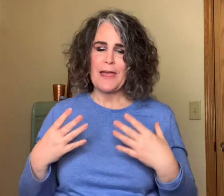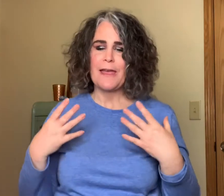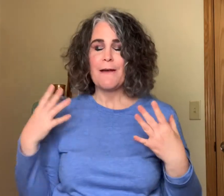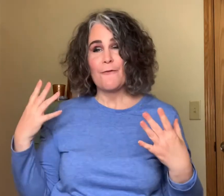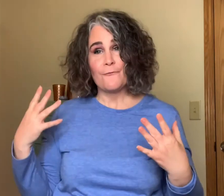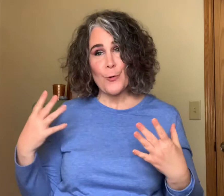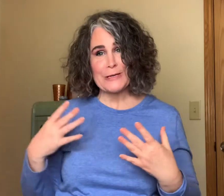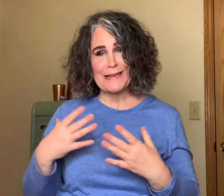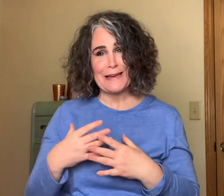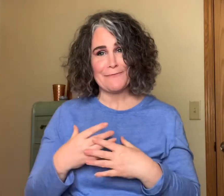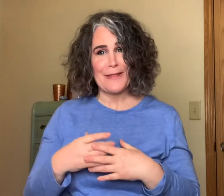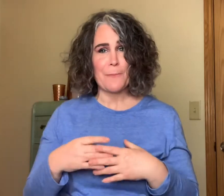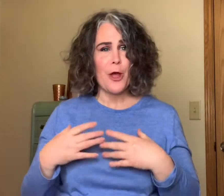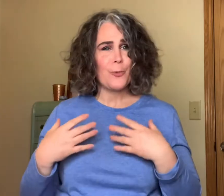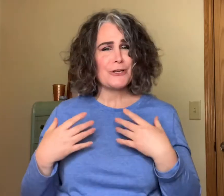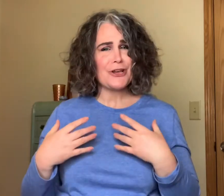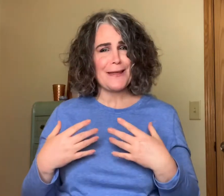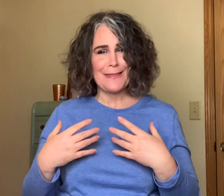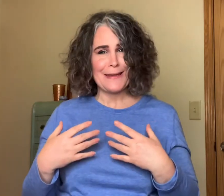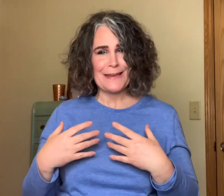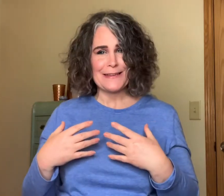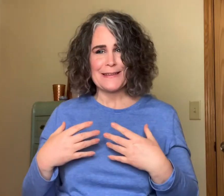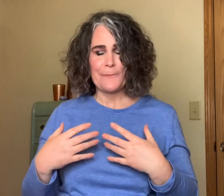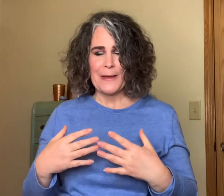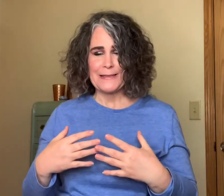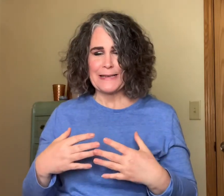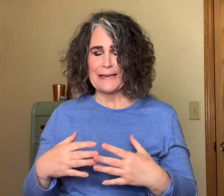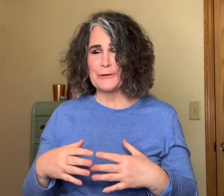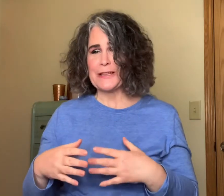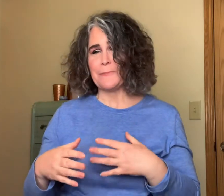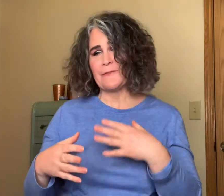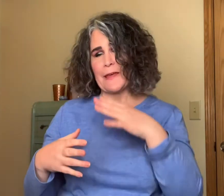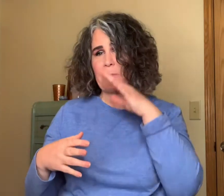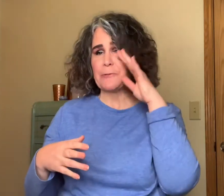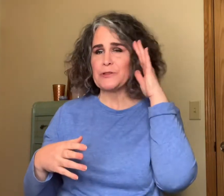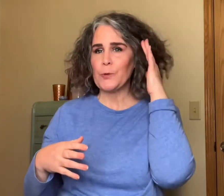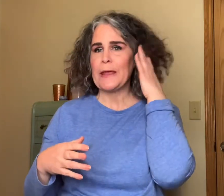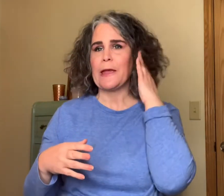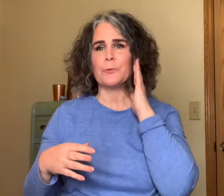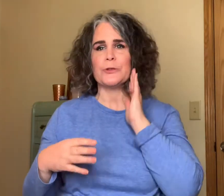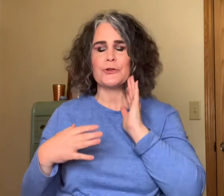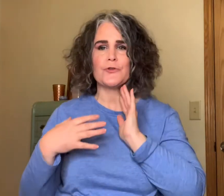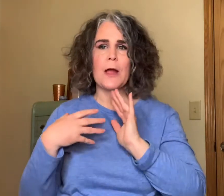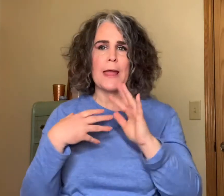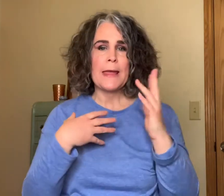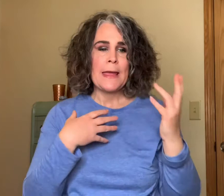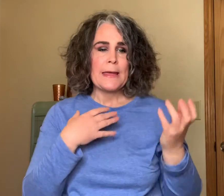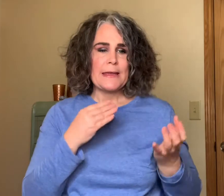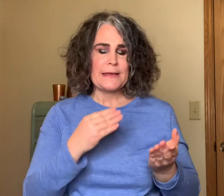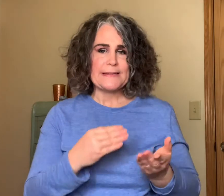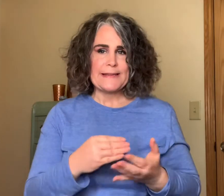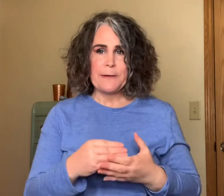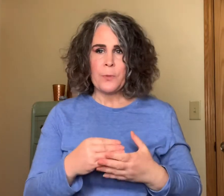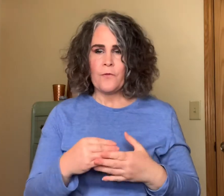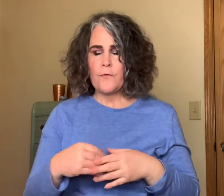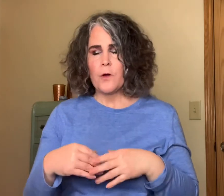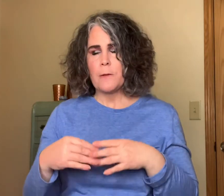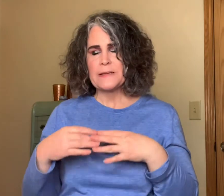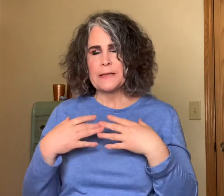14 of them which I think is amazing. Now some of them I was only able to try in sample form some